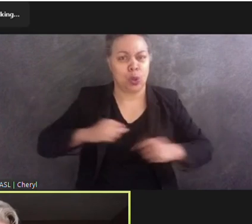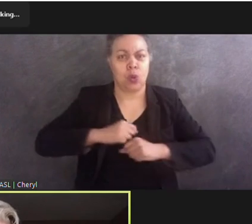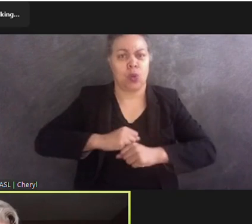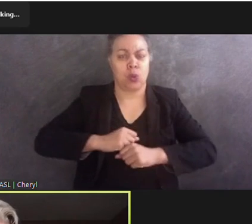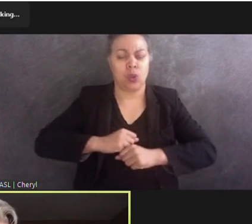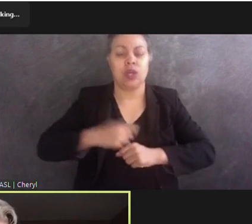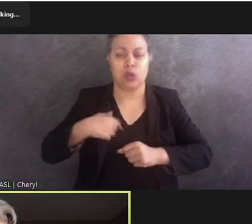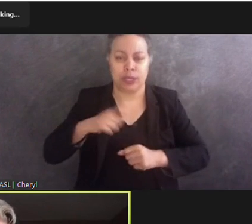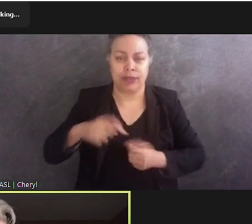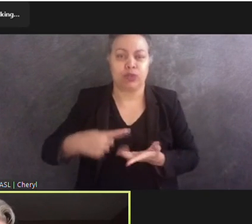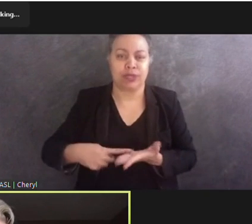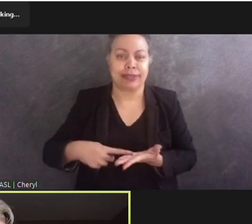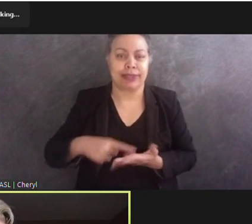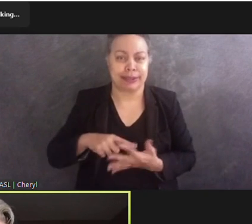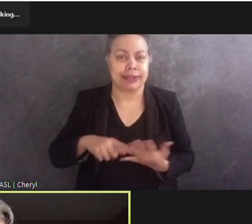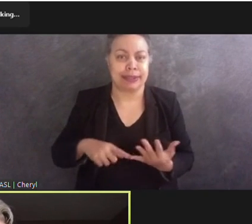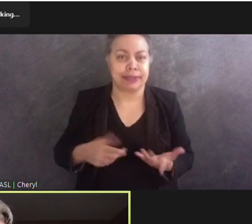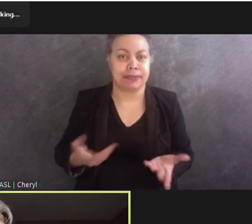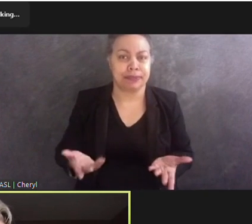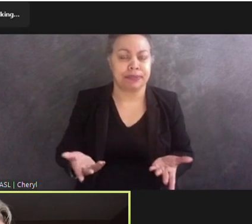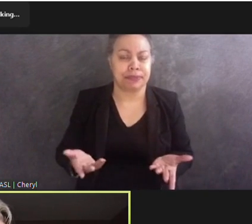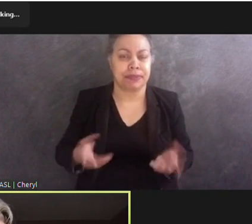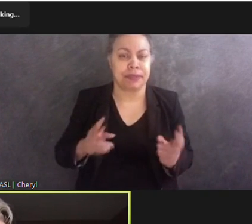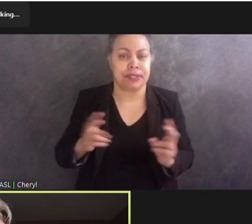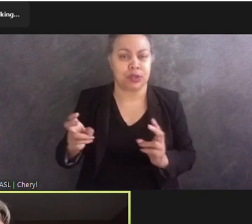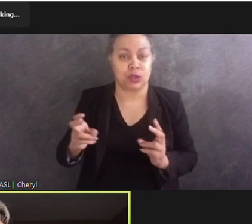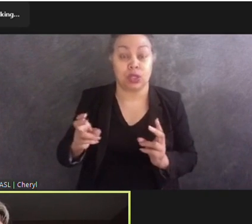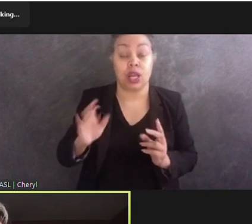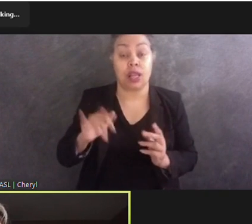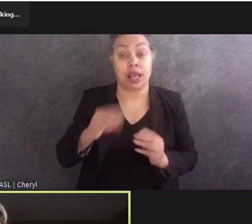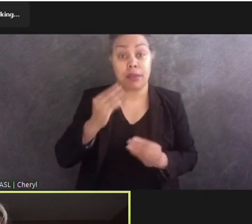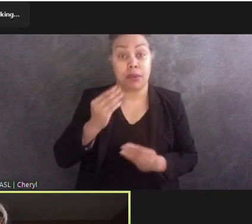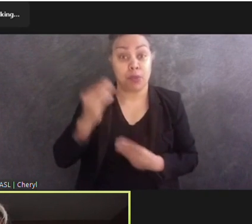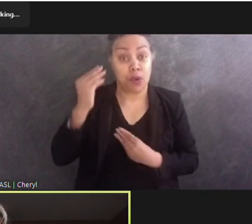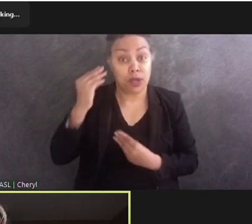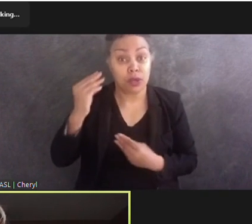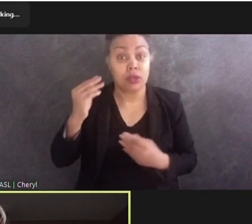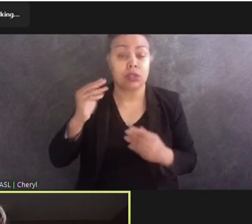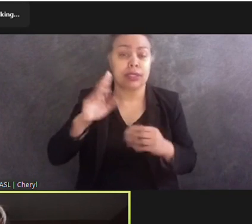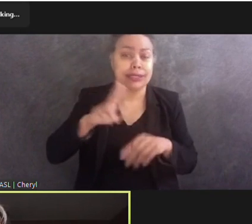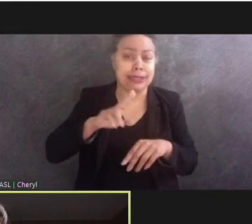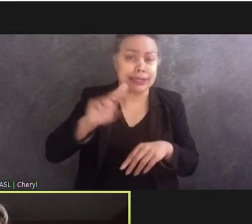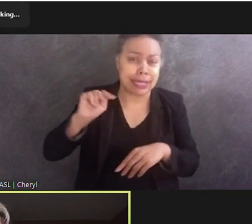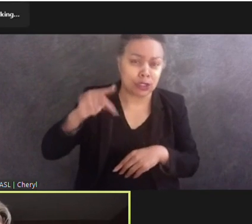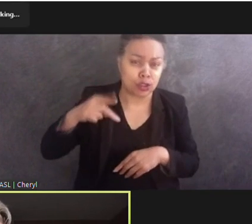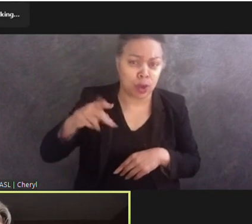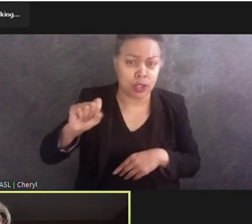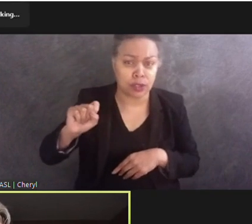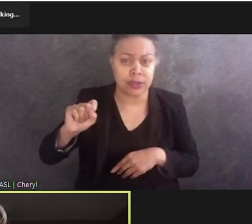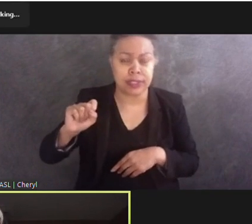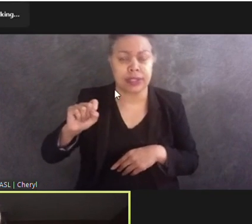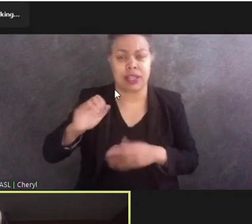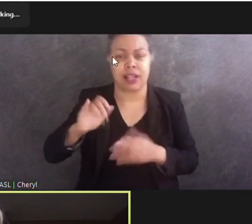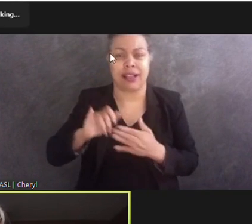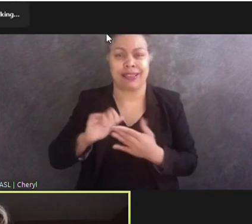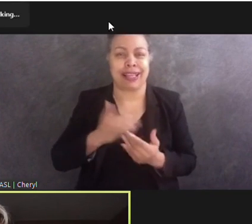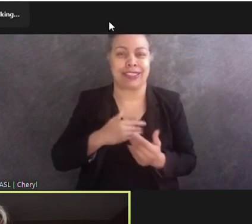things. So this is, the memorials, the national parks are the backyards of Washingtonians.